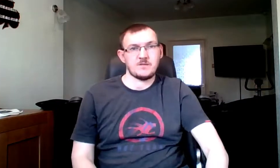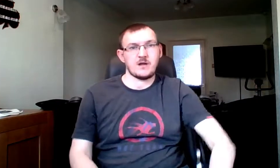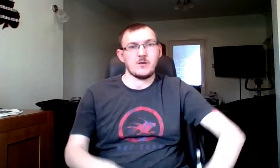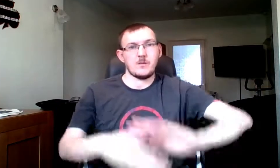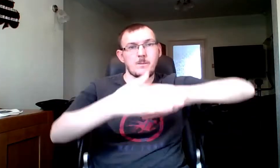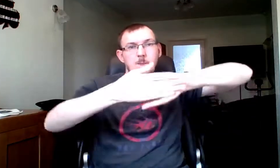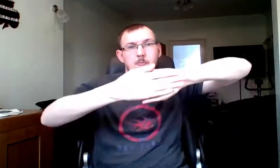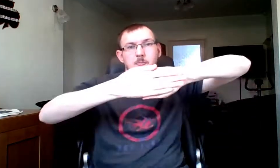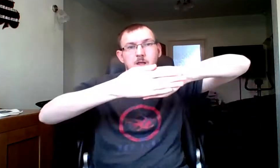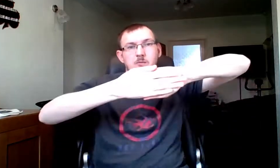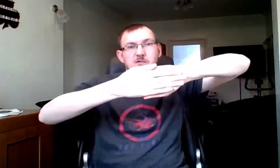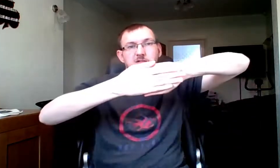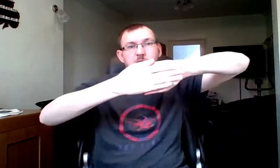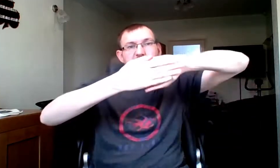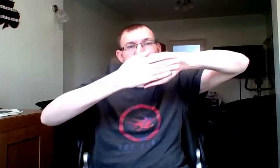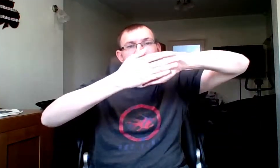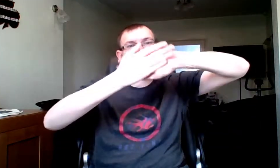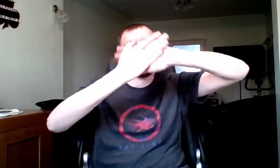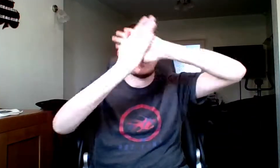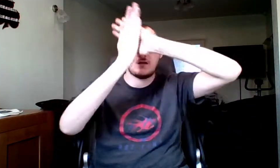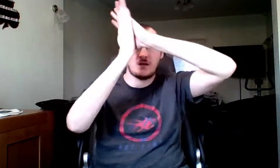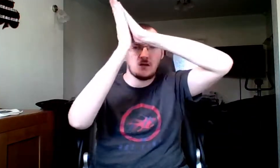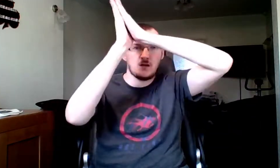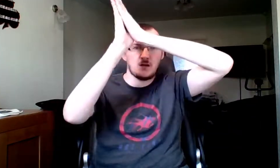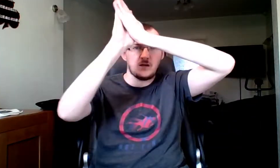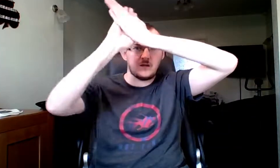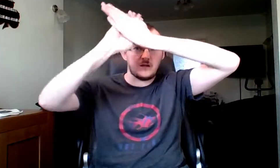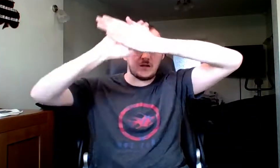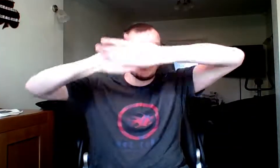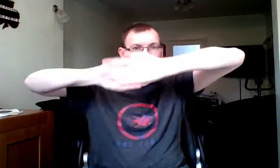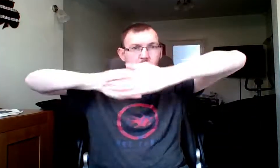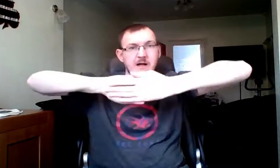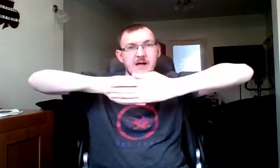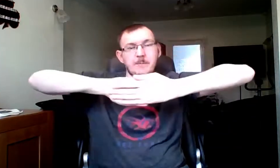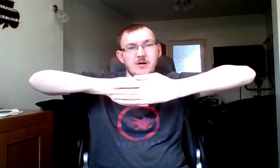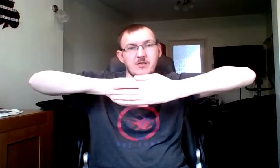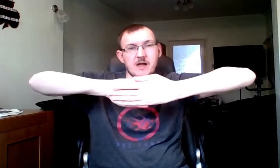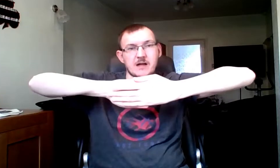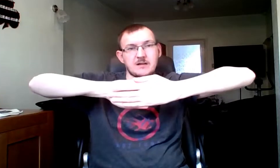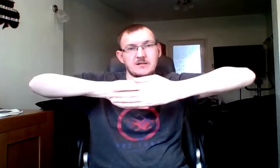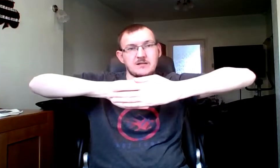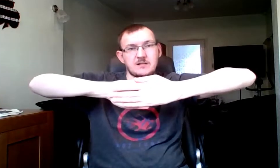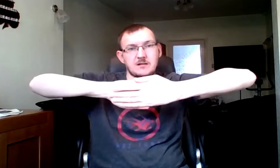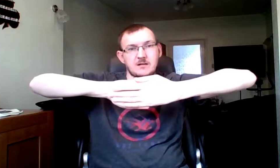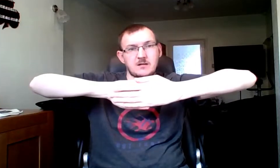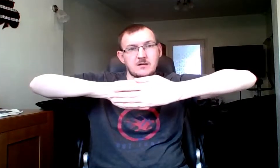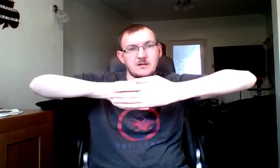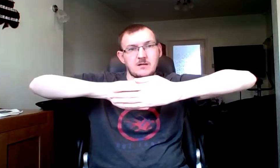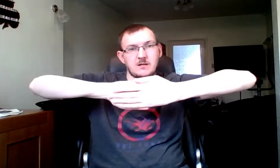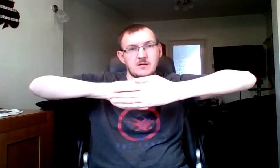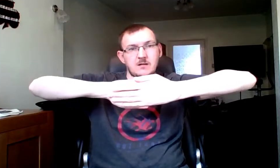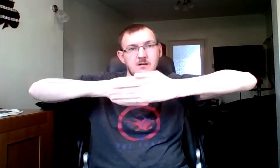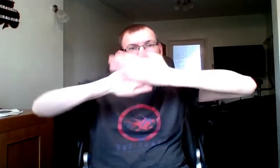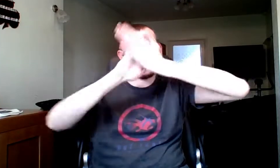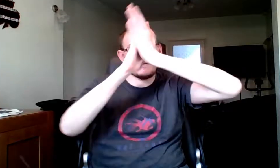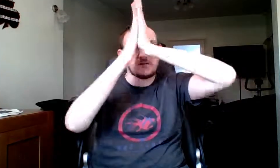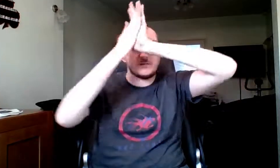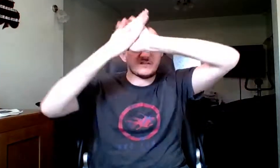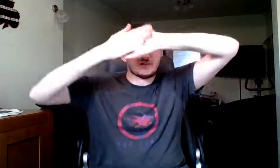So, you're just putting around both hands, it doesn't matter which